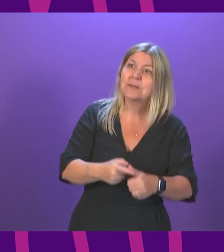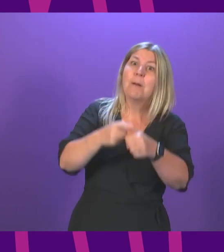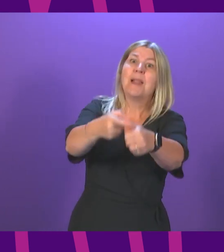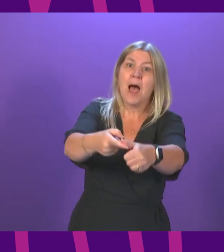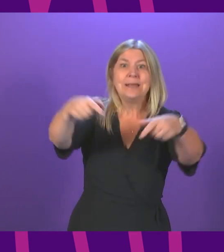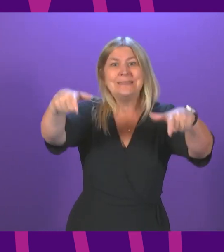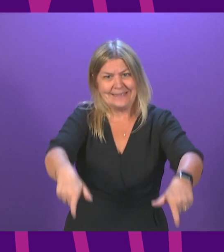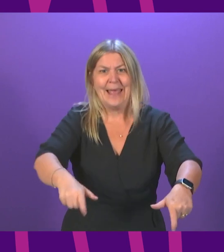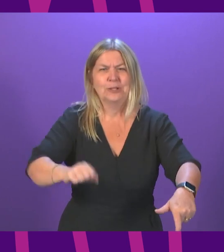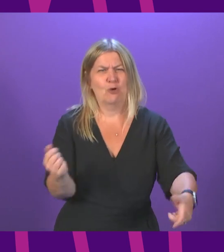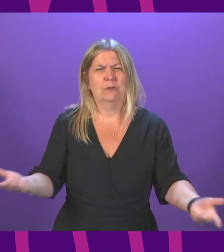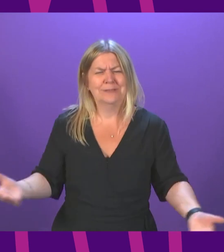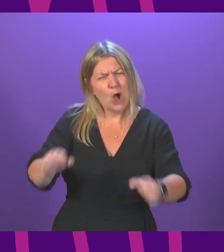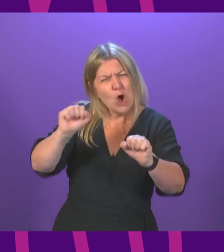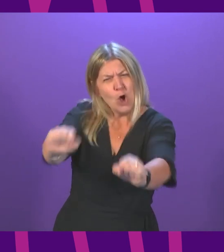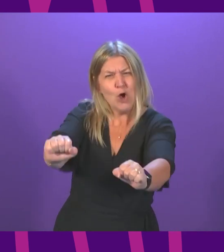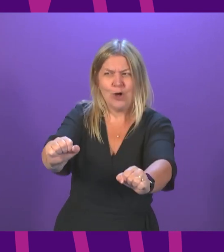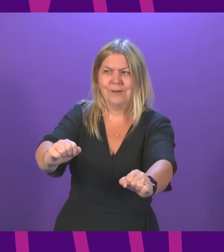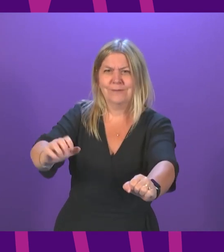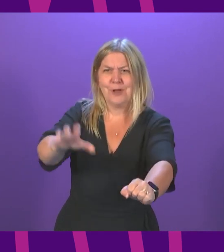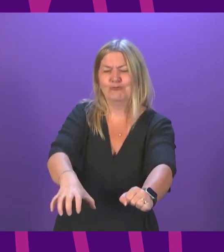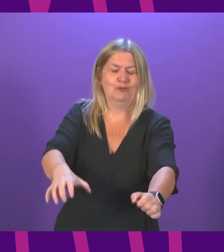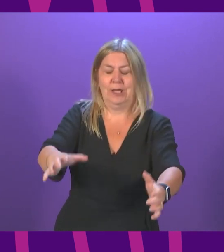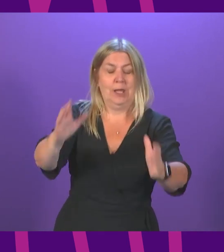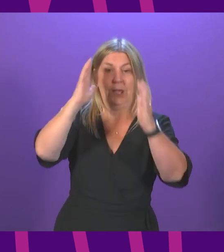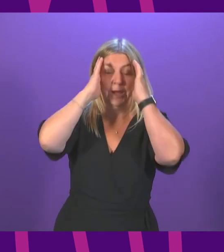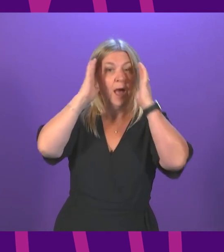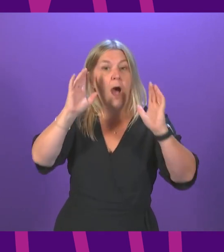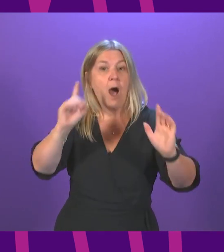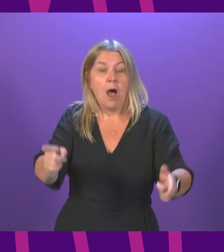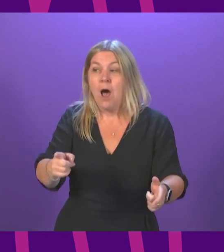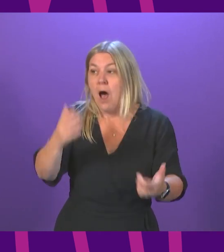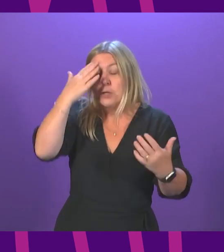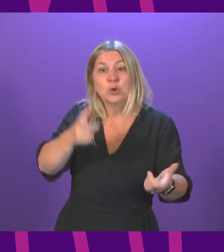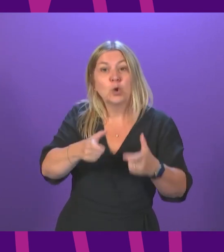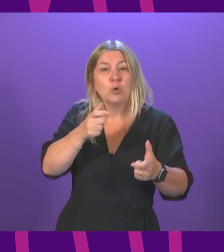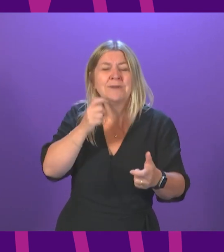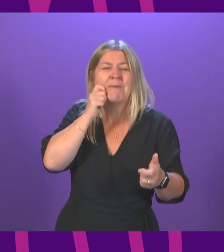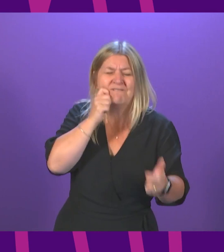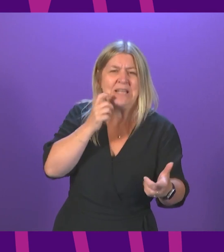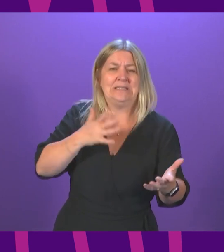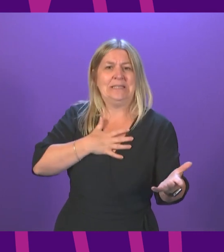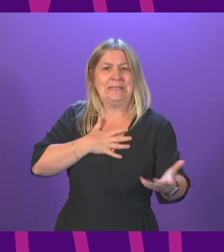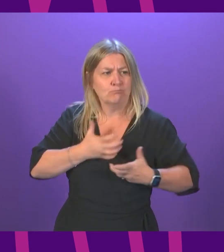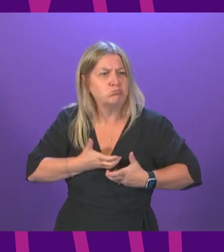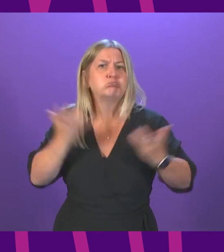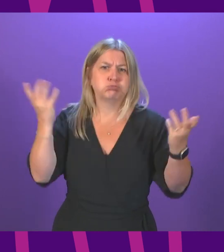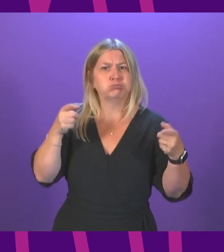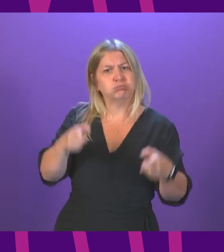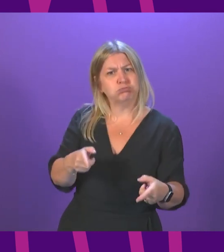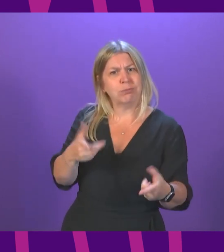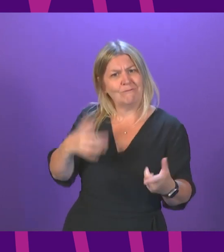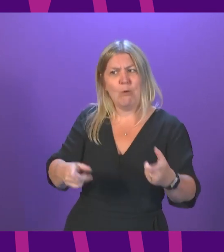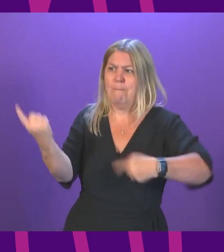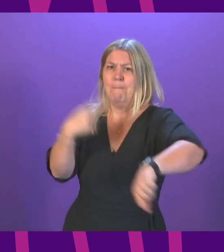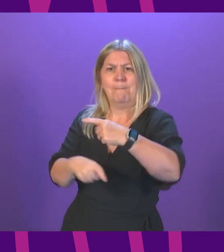to stay in her own country. I can't find the words to say how offended and angry that makes me on behalf